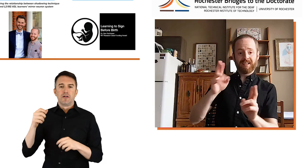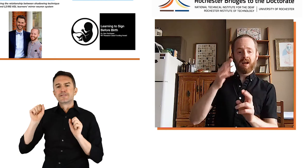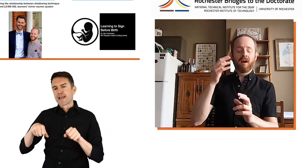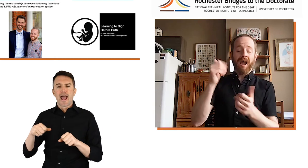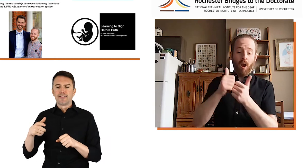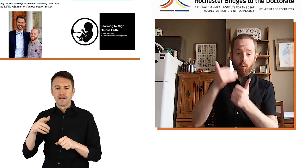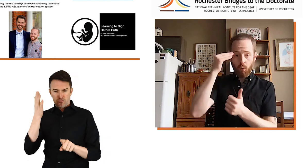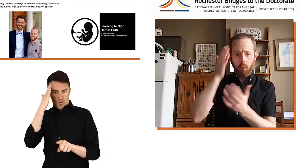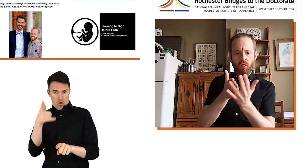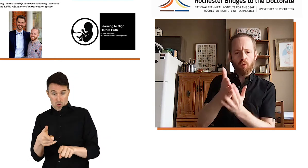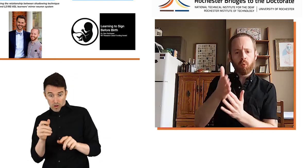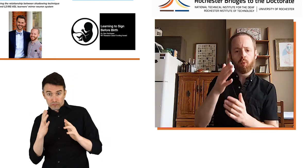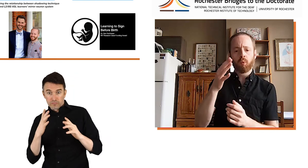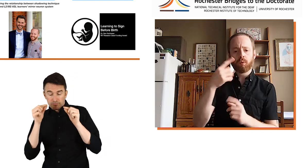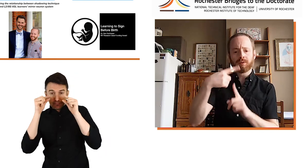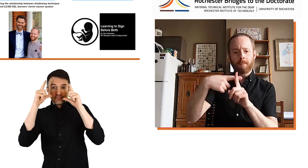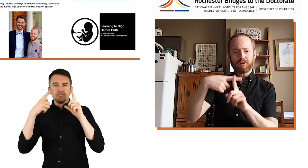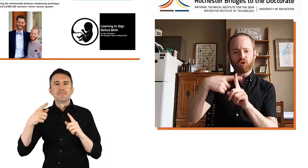could learn sign language on their own?